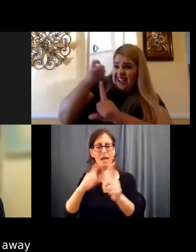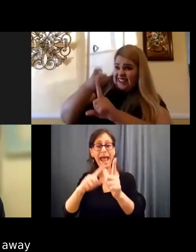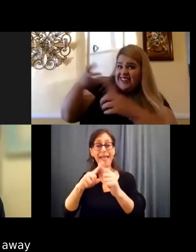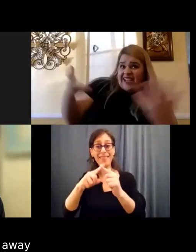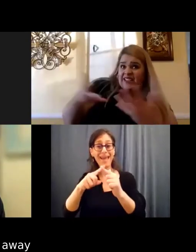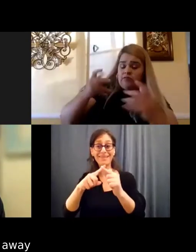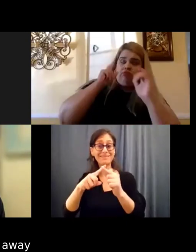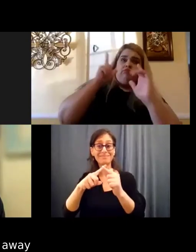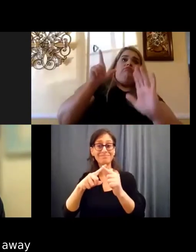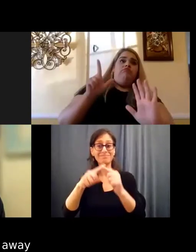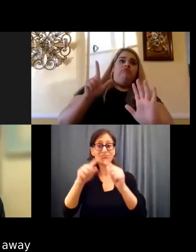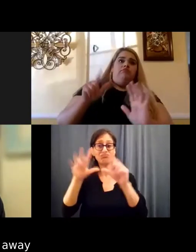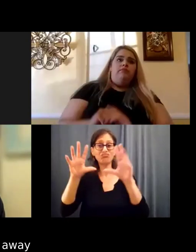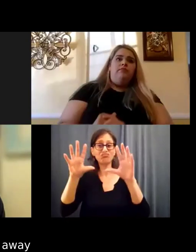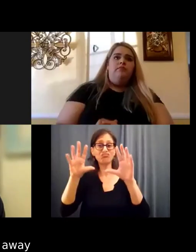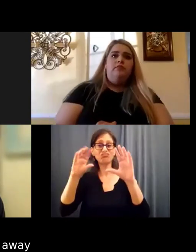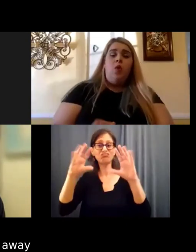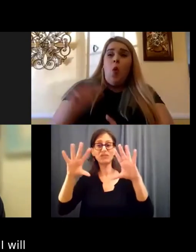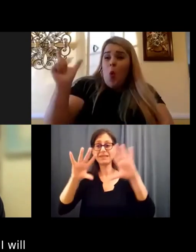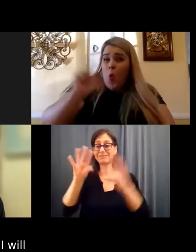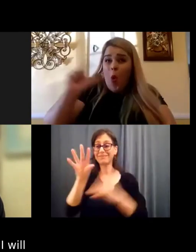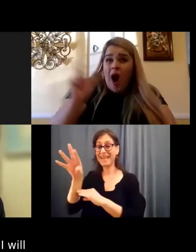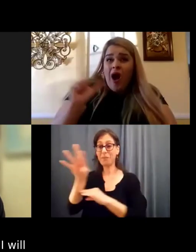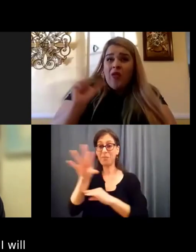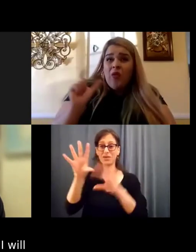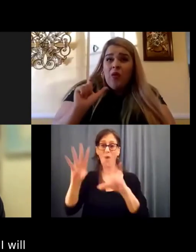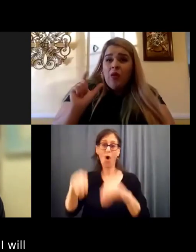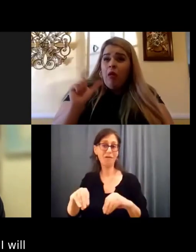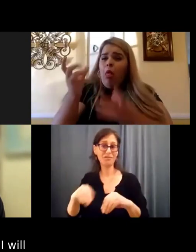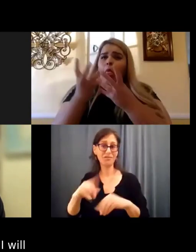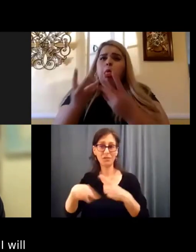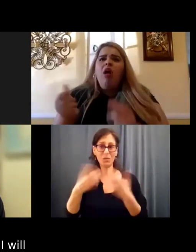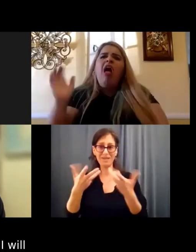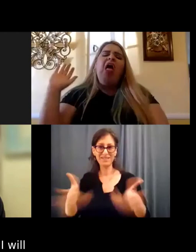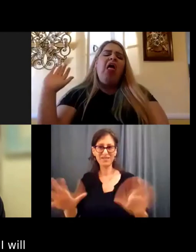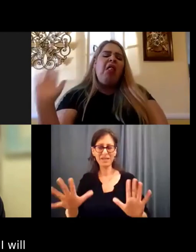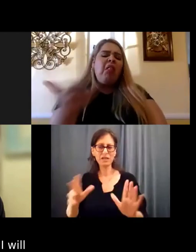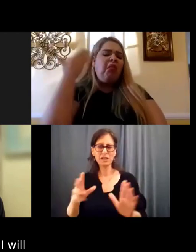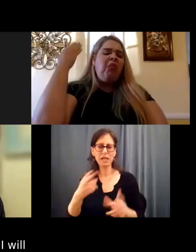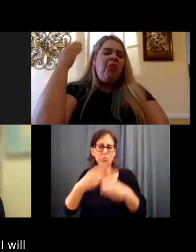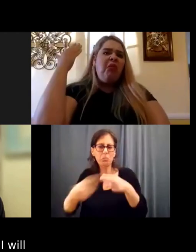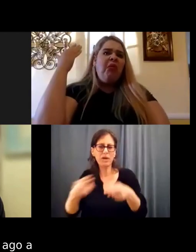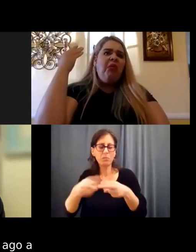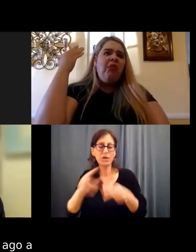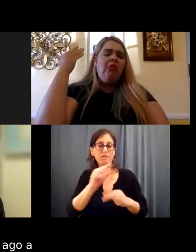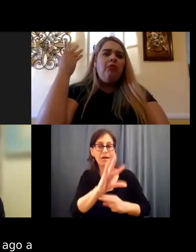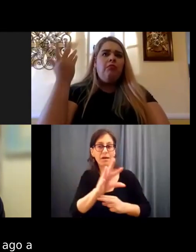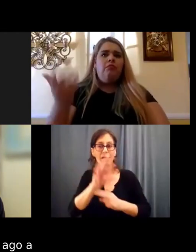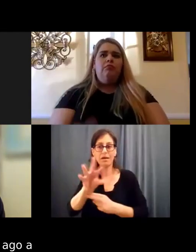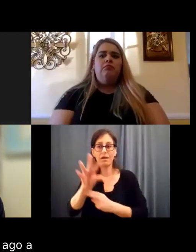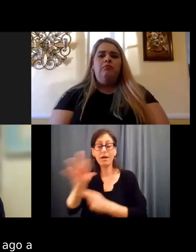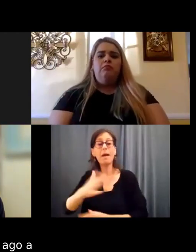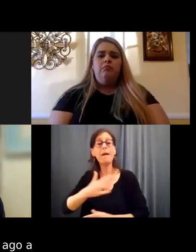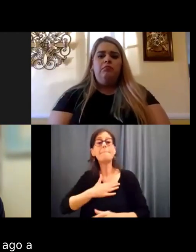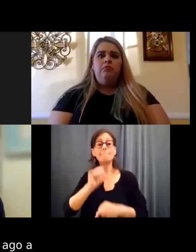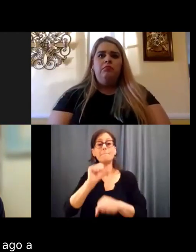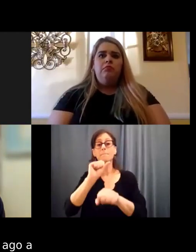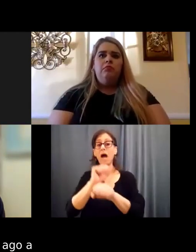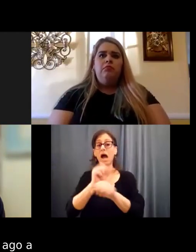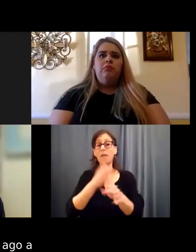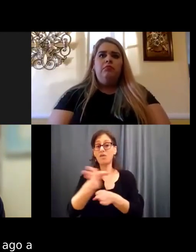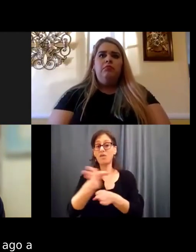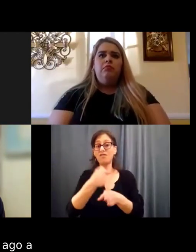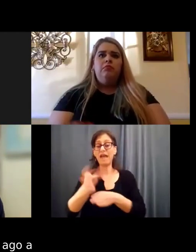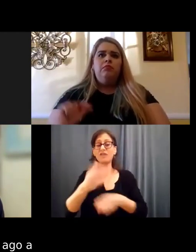when, when those things are done. There was a, you know, and I'll, I'll point to my own profession. There was, um, a few weeks ago,